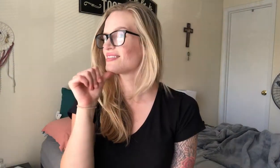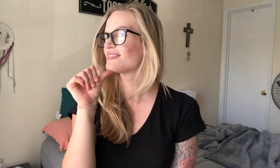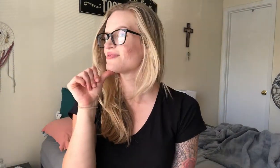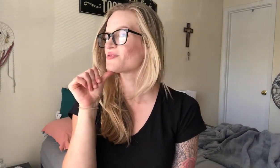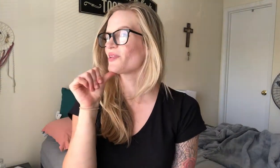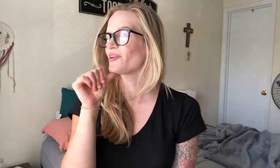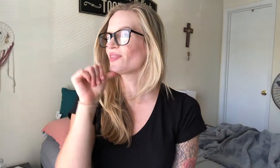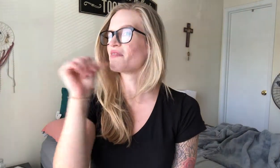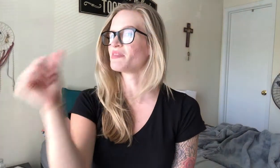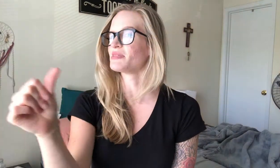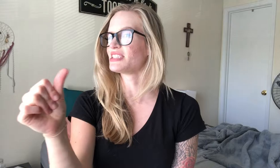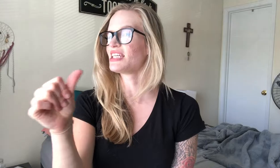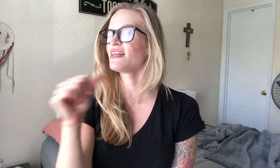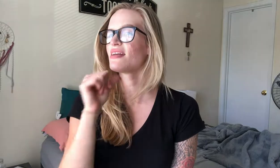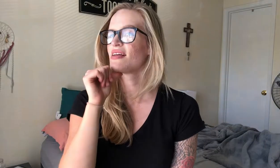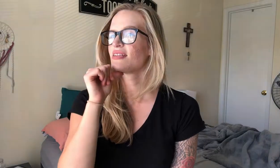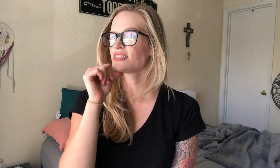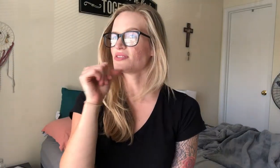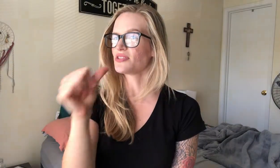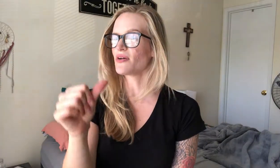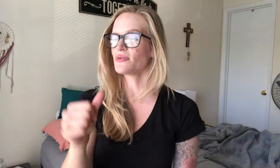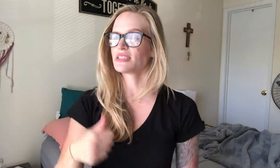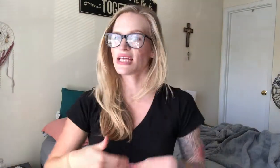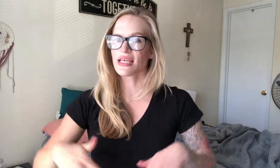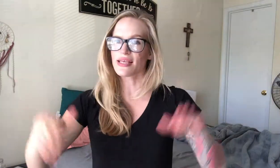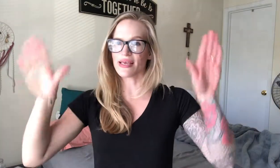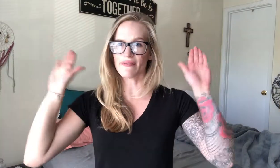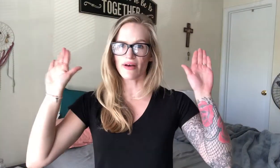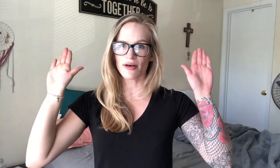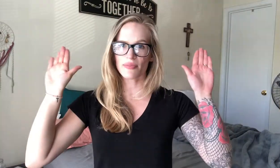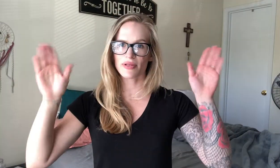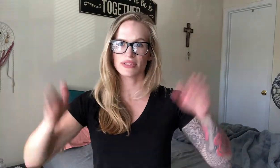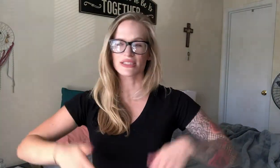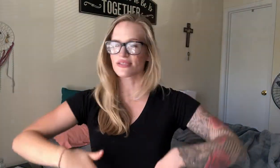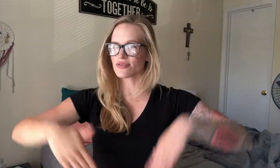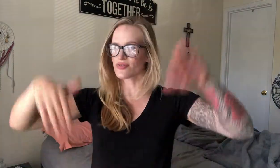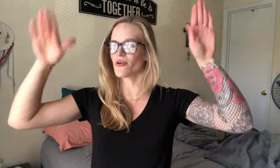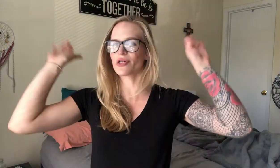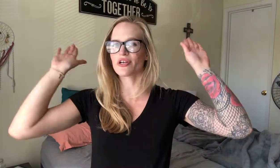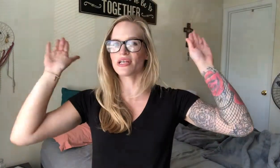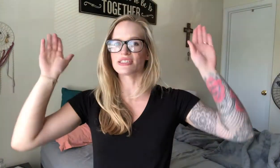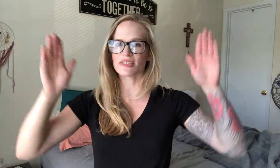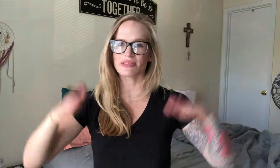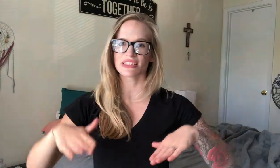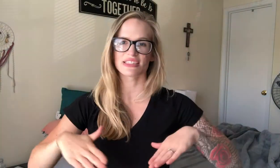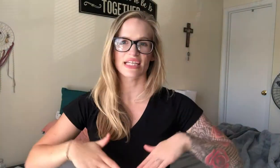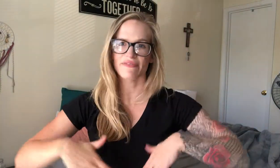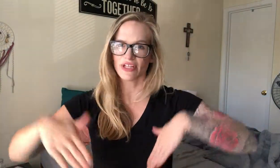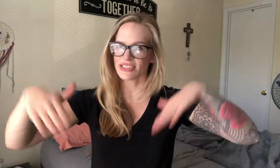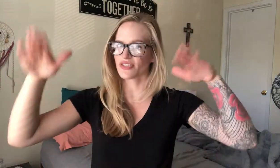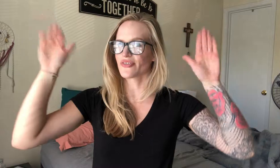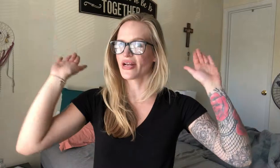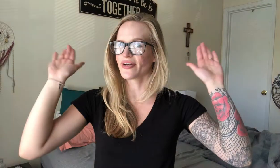Just with your thumb from the chin. So don't give up. Just throwing your hands up. This is a sign for like surrender.